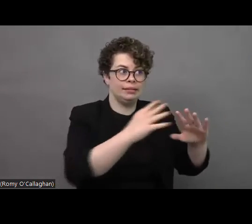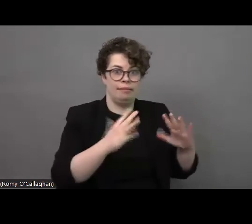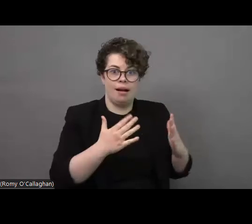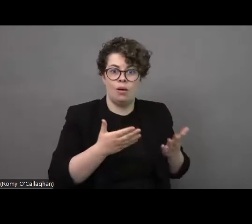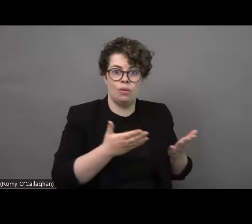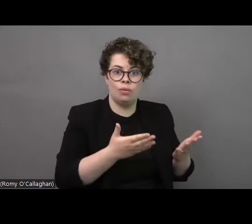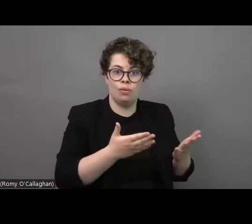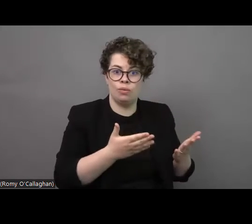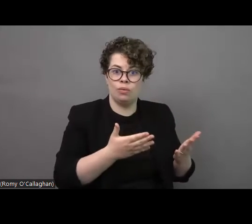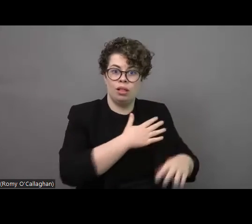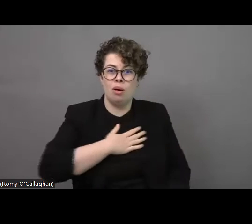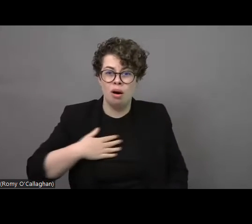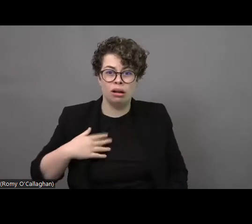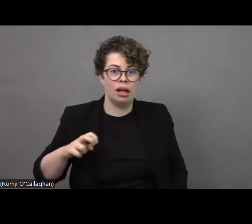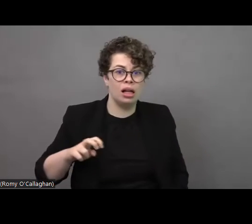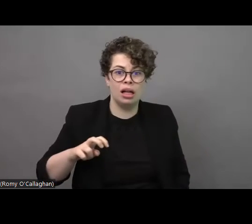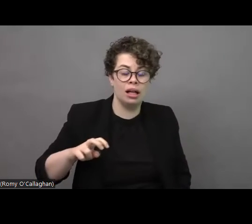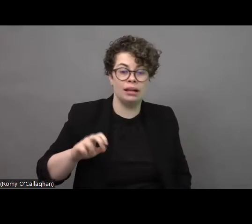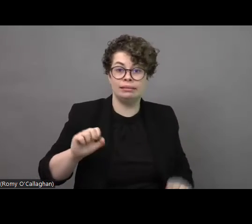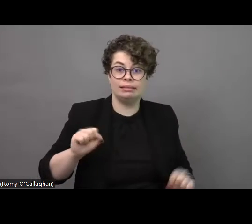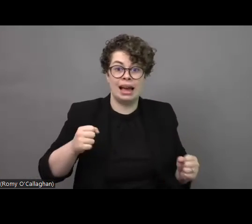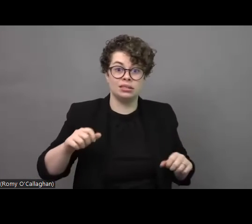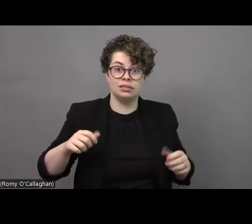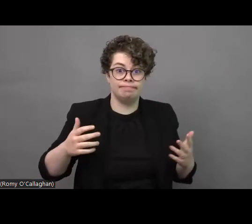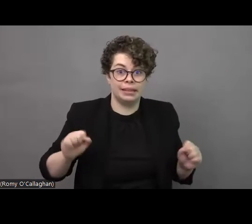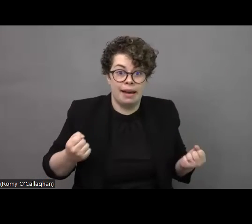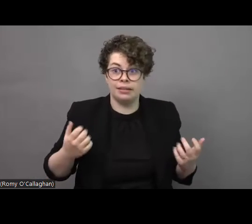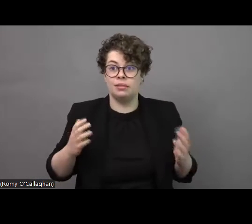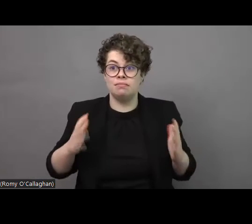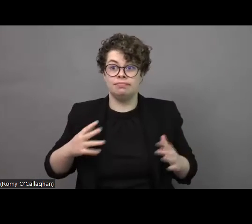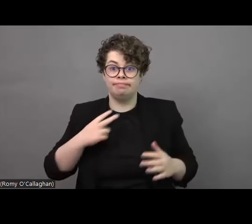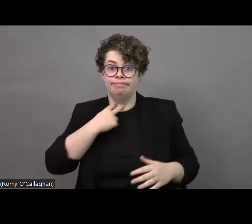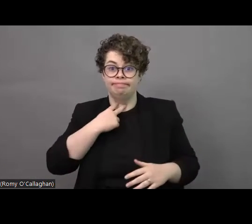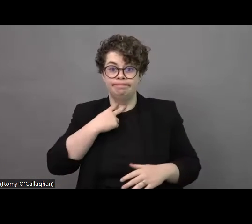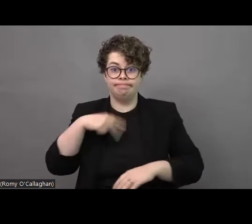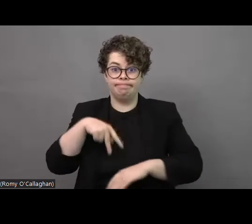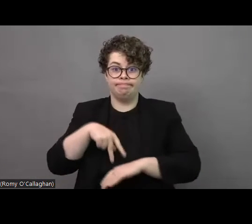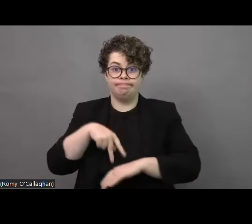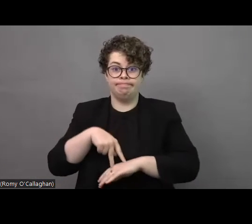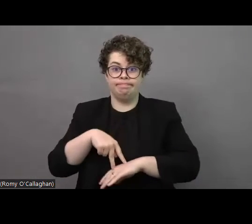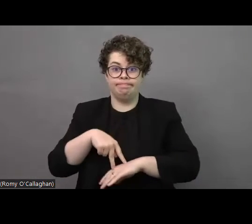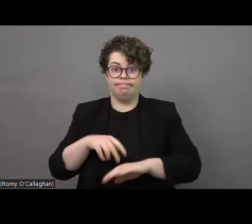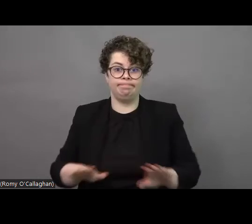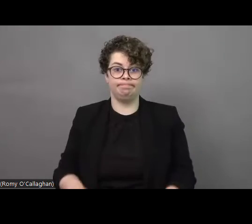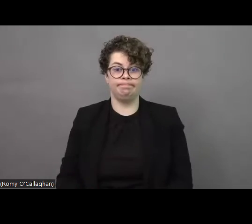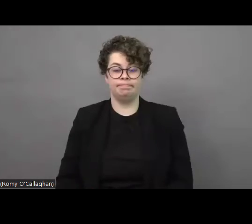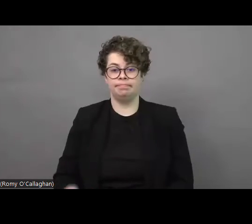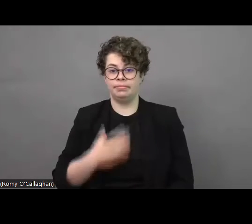and so long that people can't stand and they just don't move from their places. Thank you.